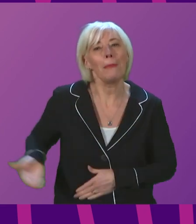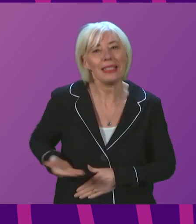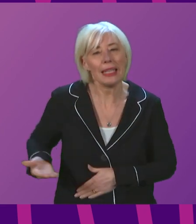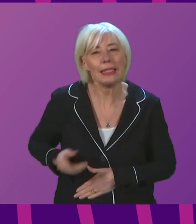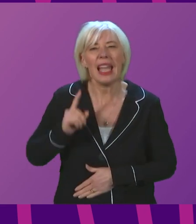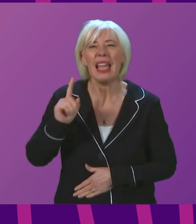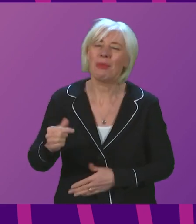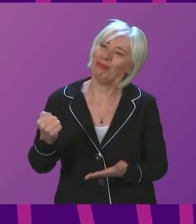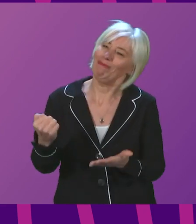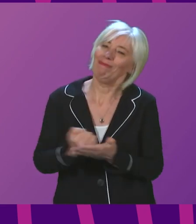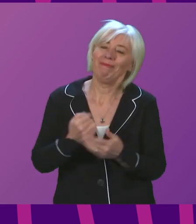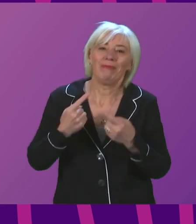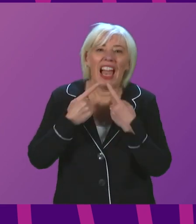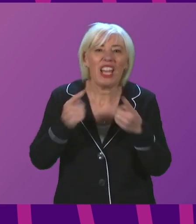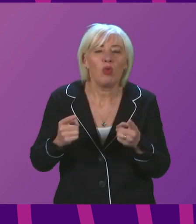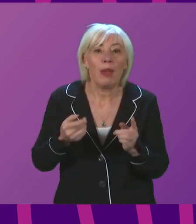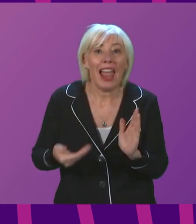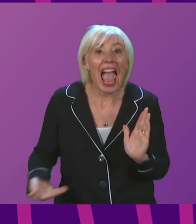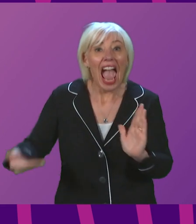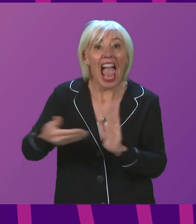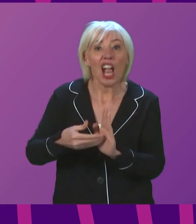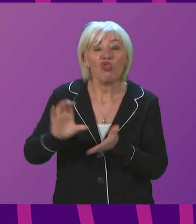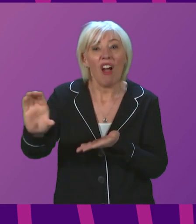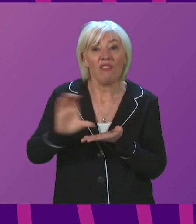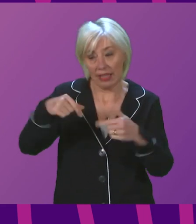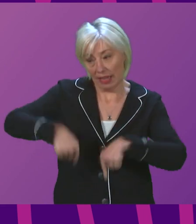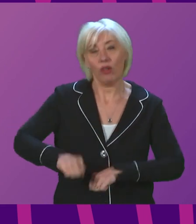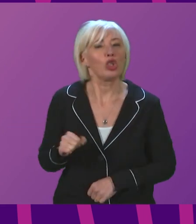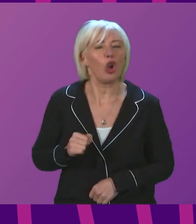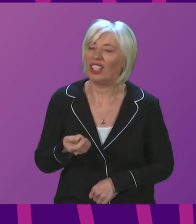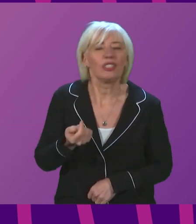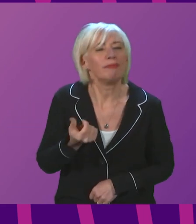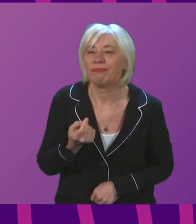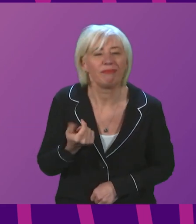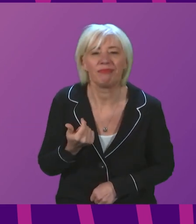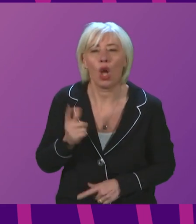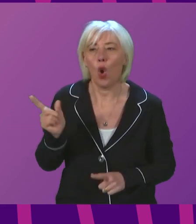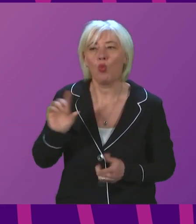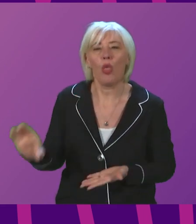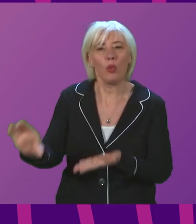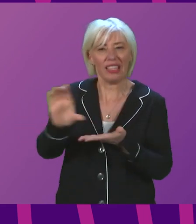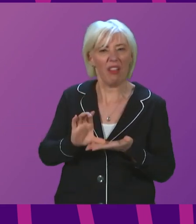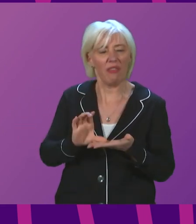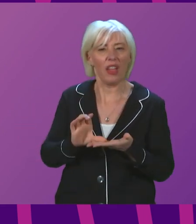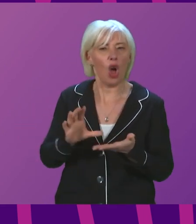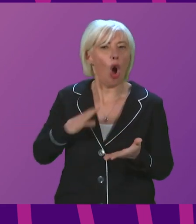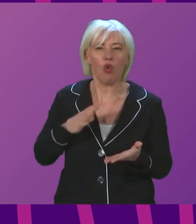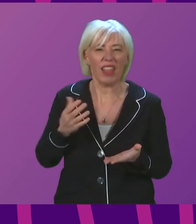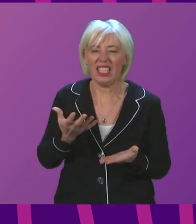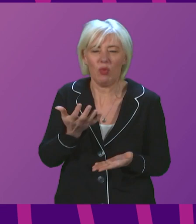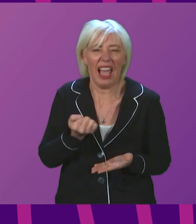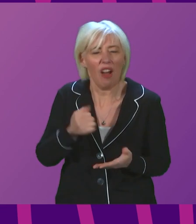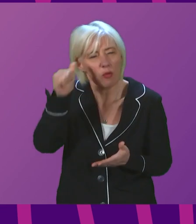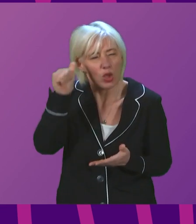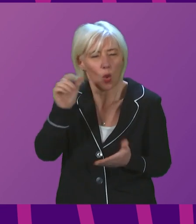generates no further funding for Scotland and that any consequentials are already contained within previous announcements by the Treasury.